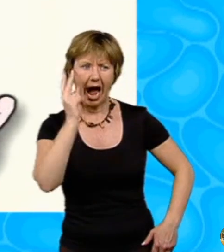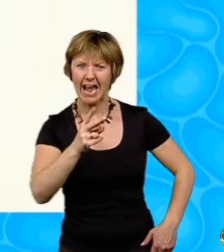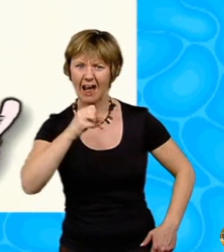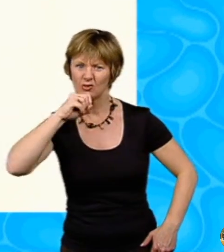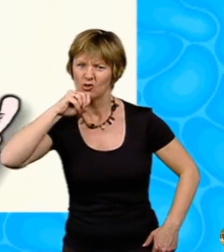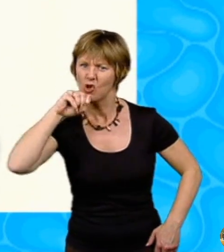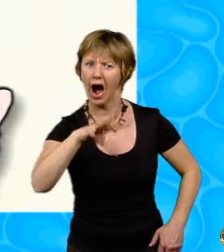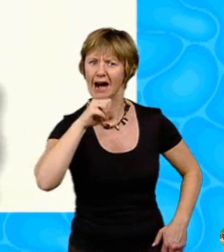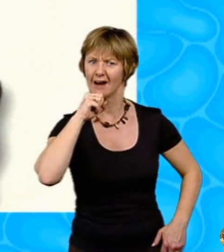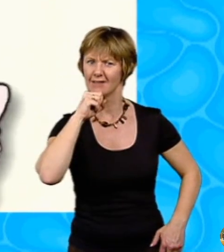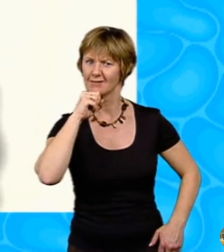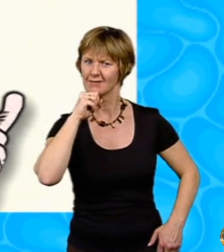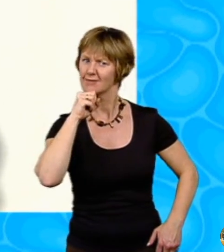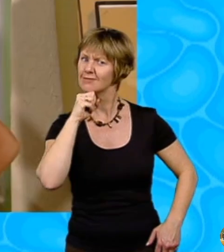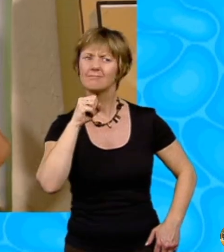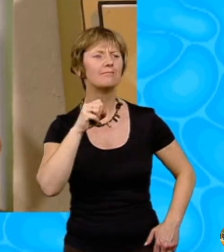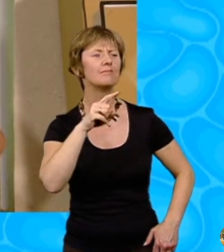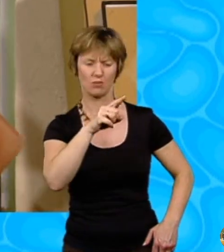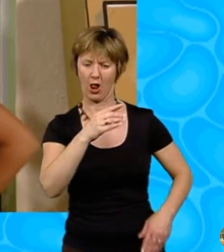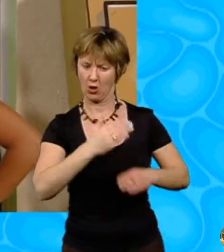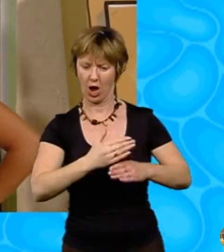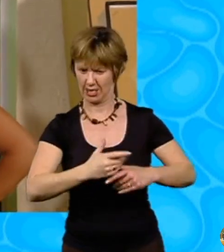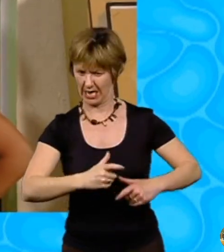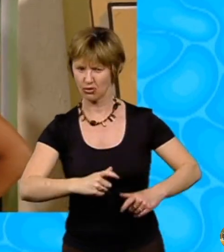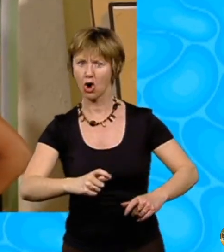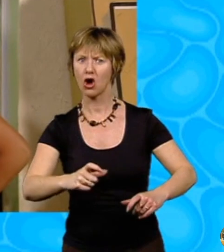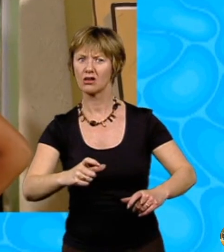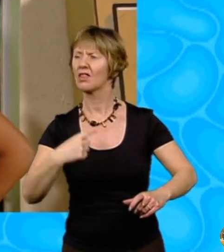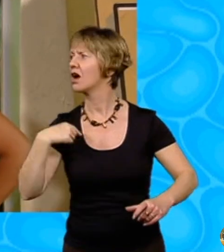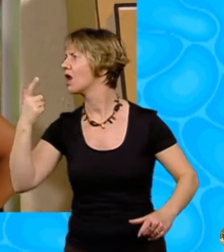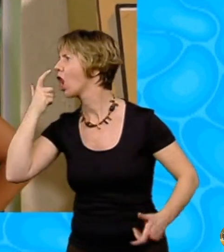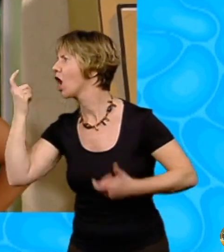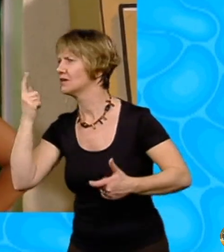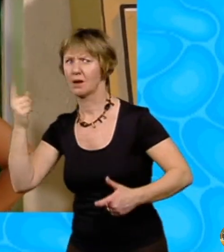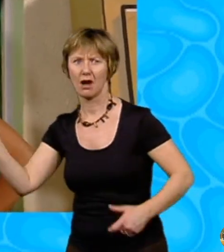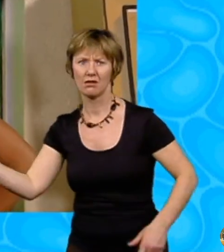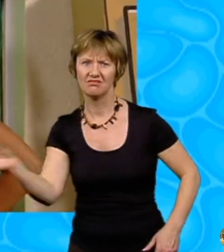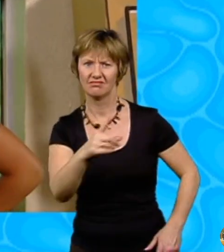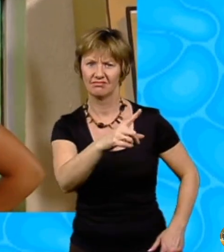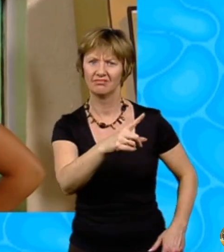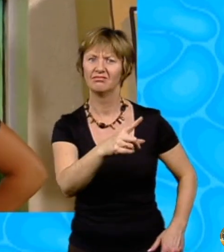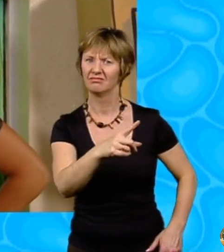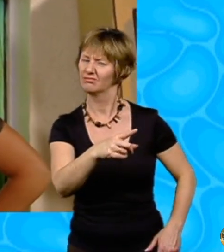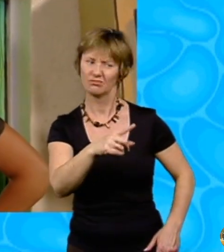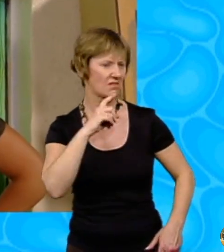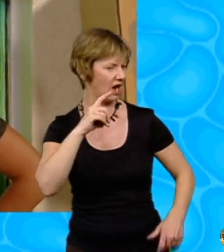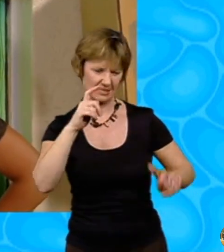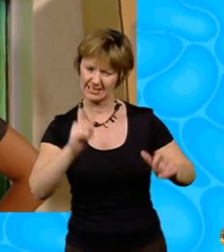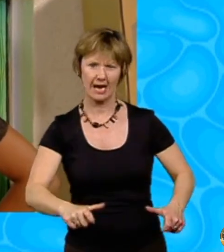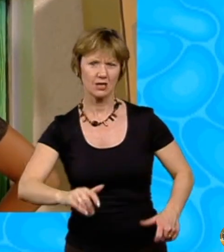my school again, said Mrs Spratt. You will work till the end of this week until I can find someone to replace you. After that, you will no longer